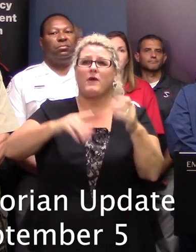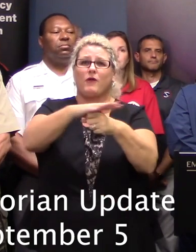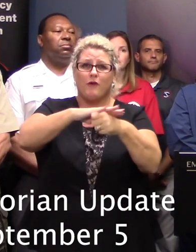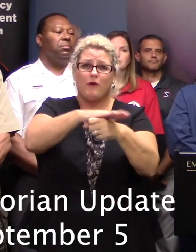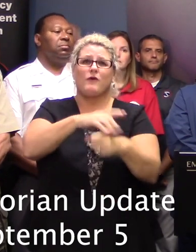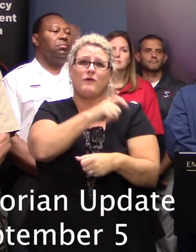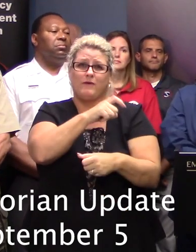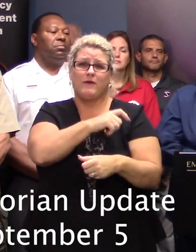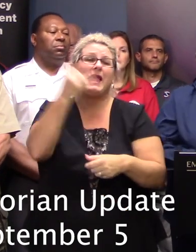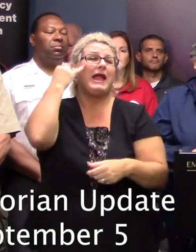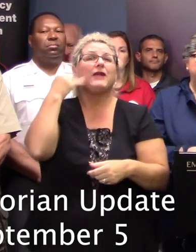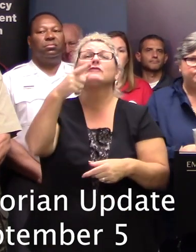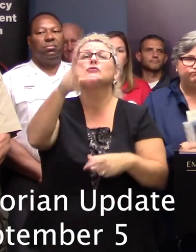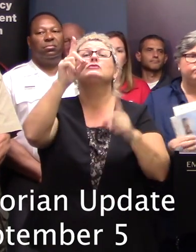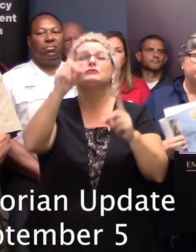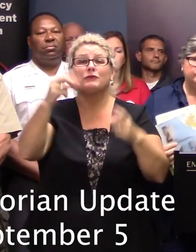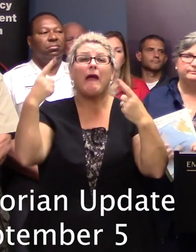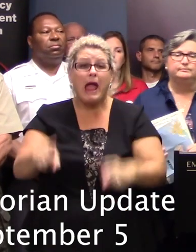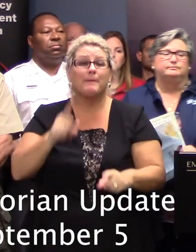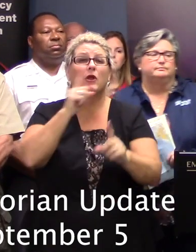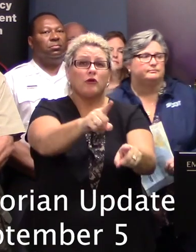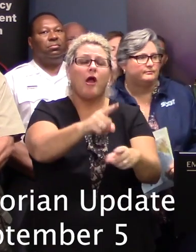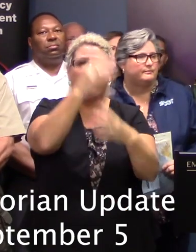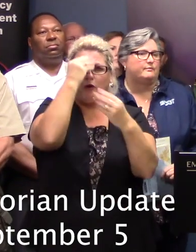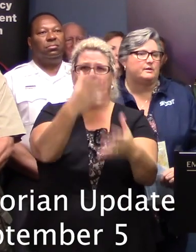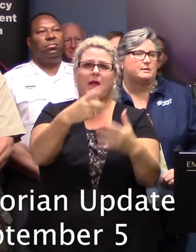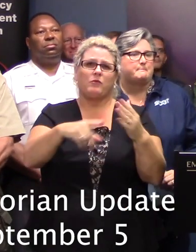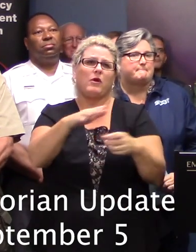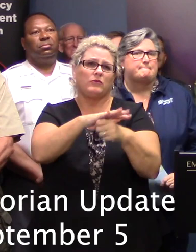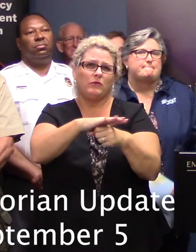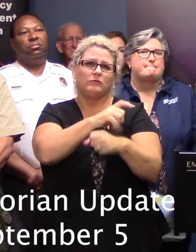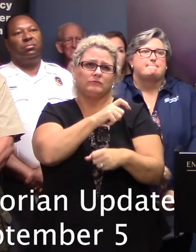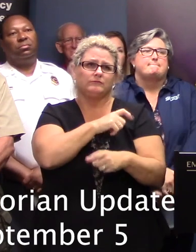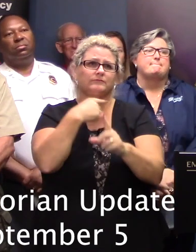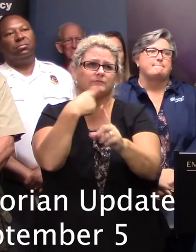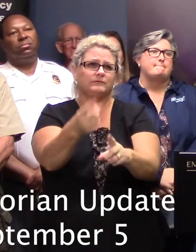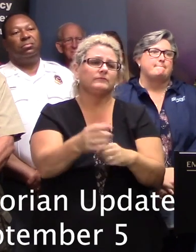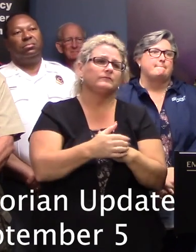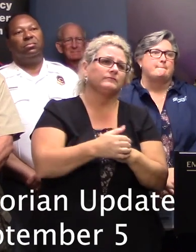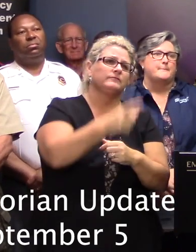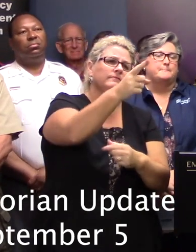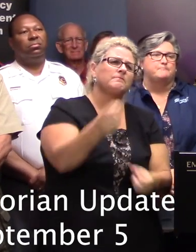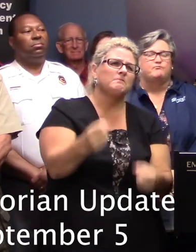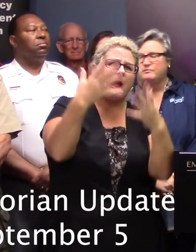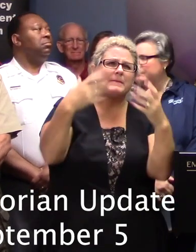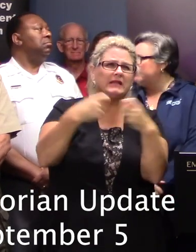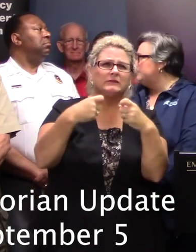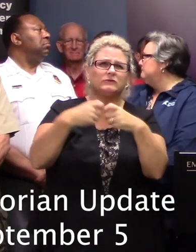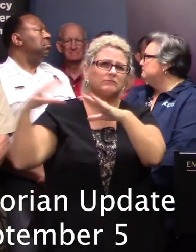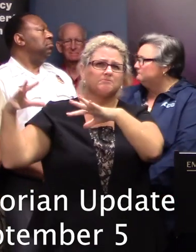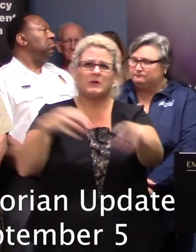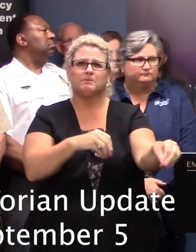enforcement if you do happen to picture out. More questions? Yes sir? Any idea how many people are without power at this point?